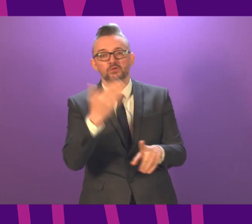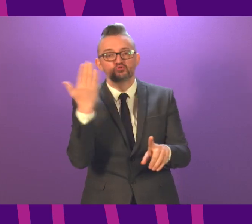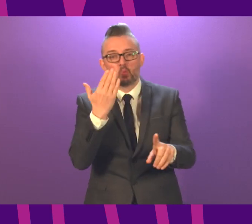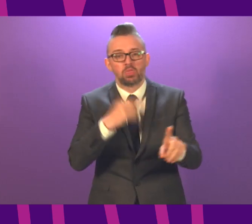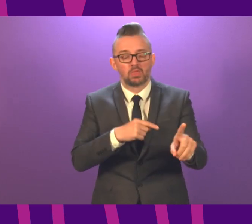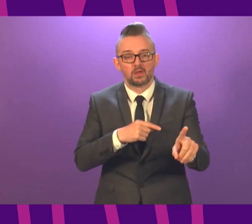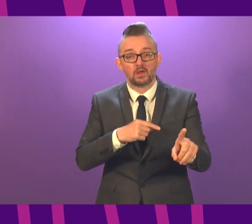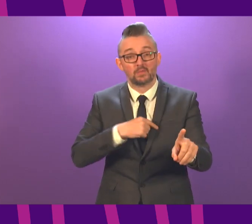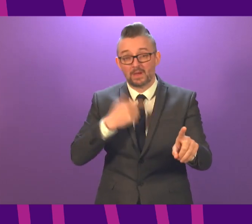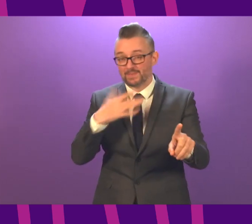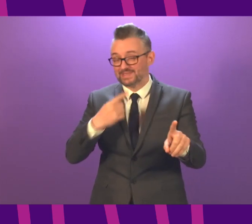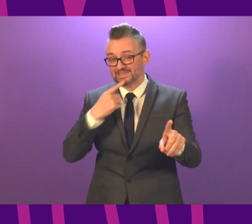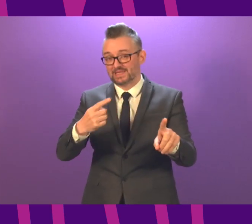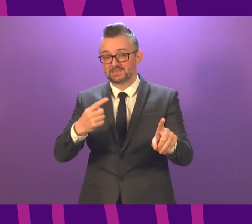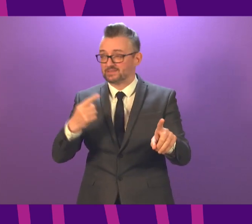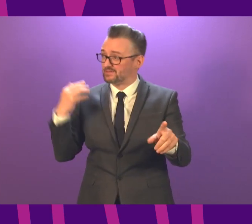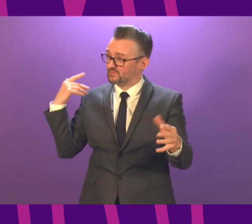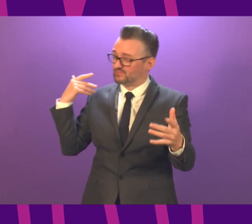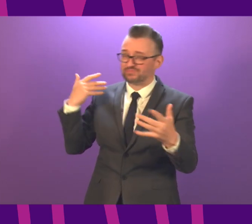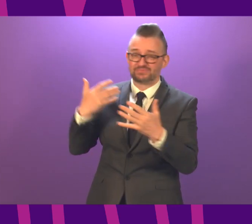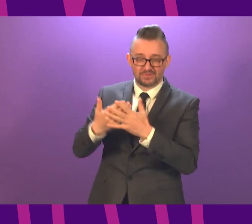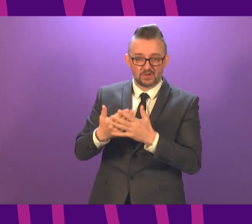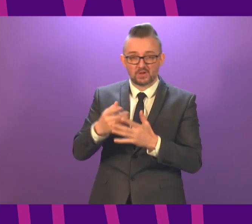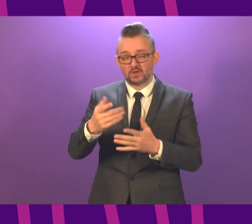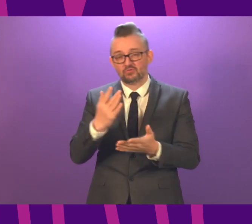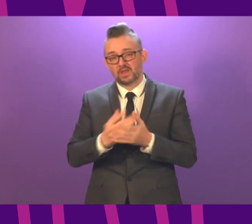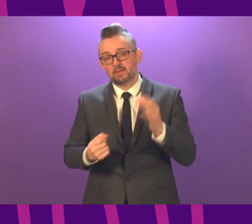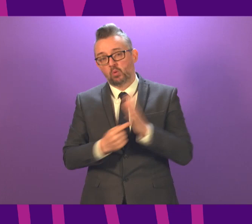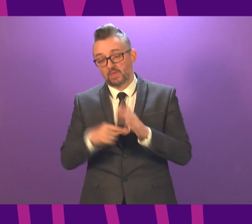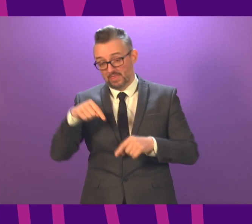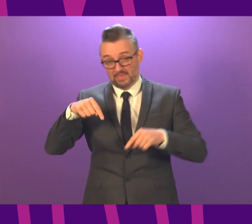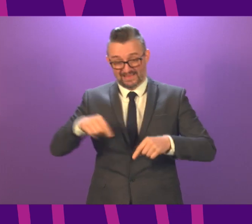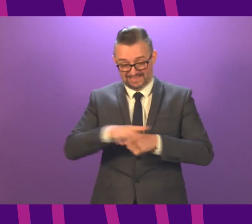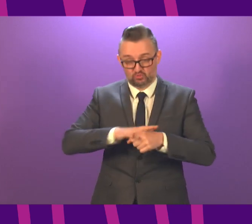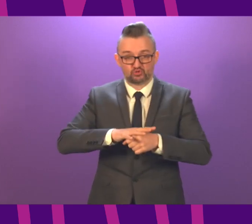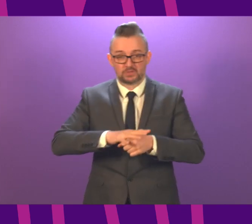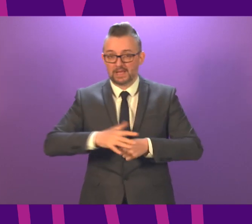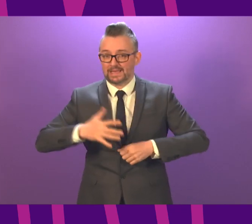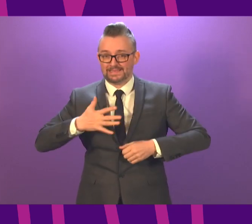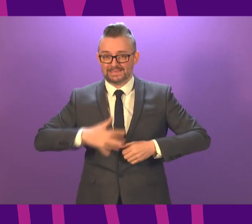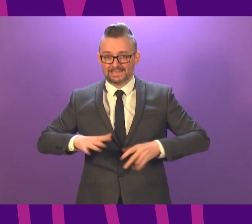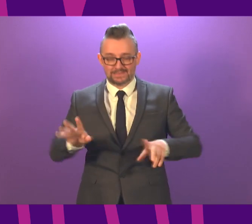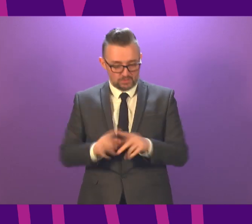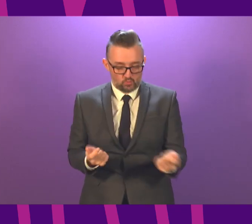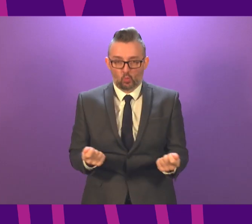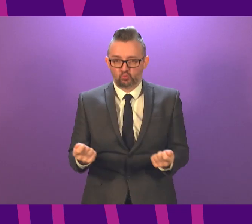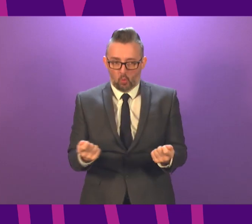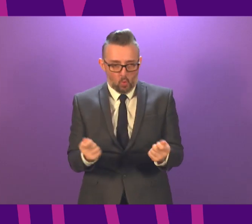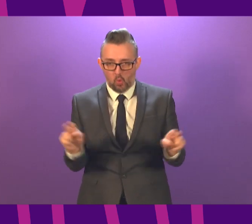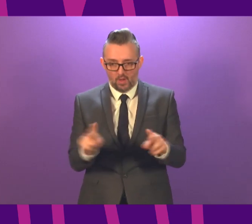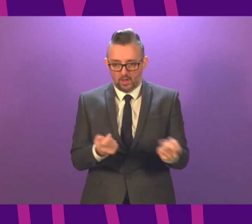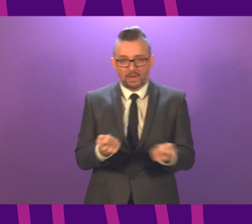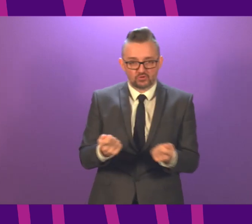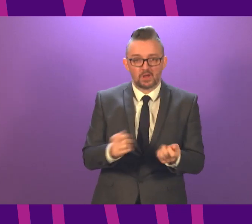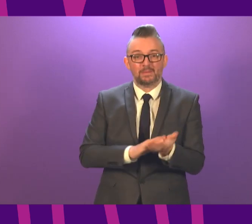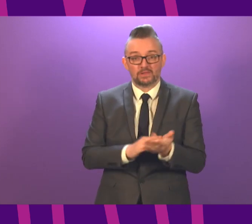point I have made many times before, all of this underlines why it is so important to get the situation under control so that we can get our schools open again as quickly as possible.